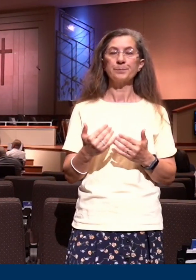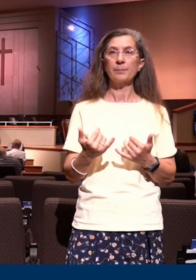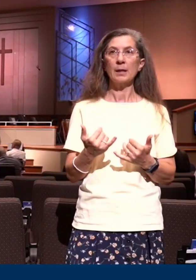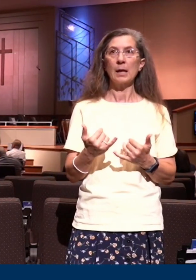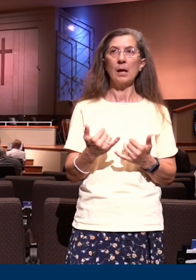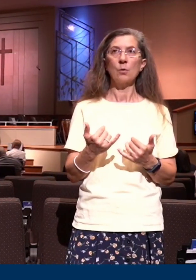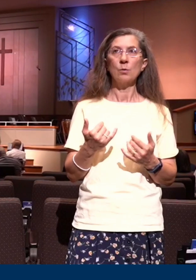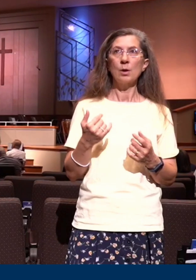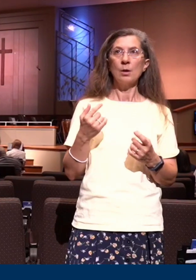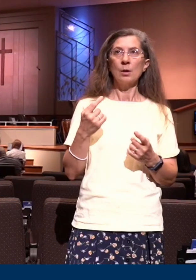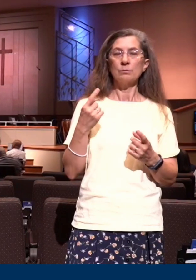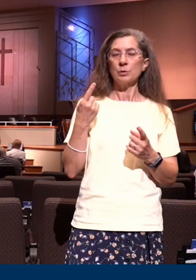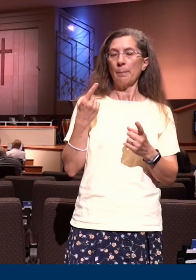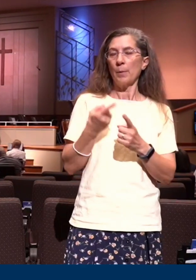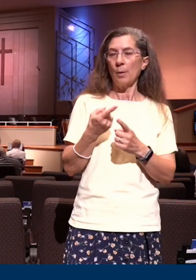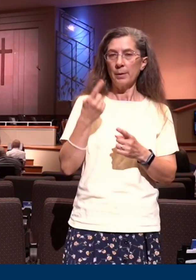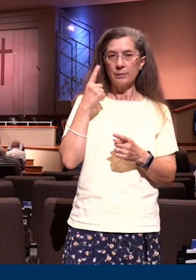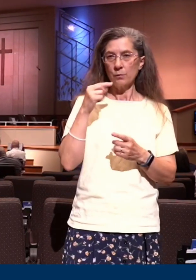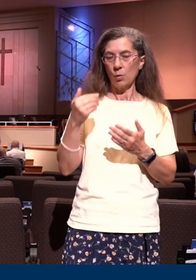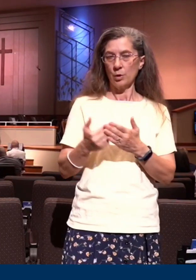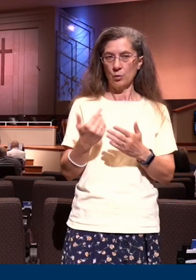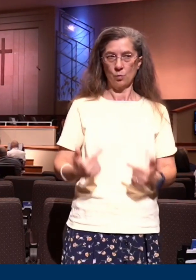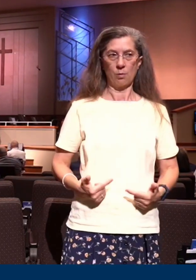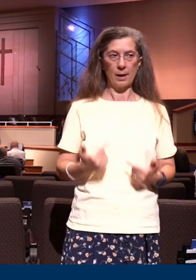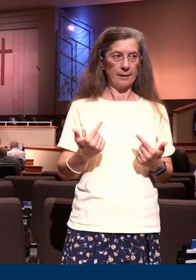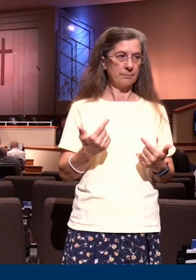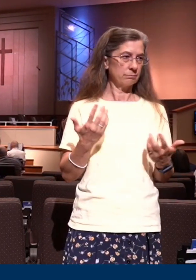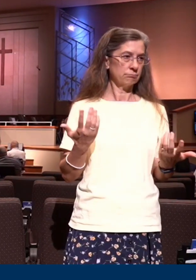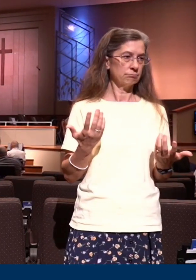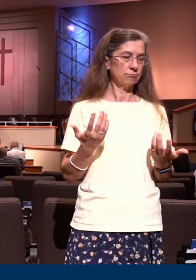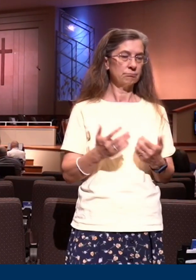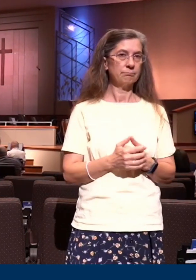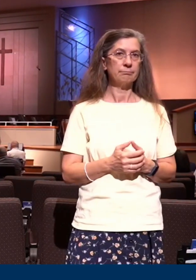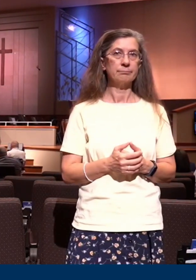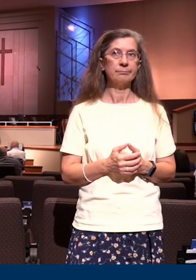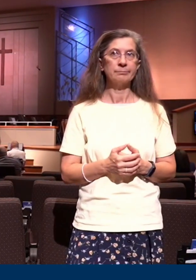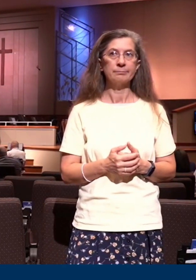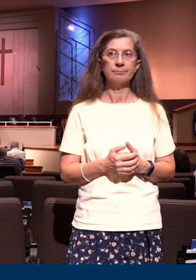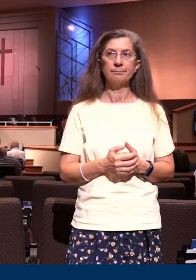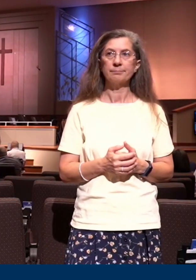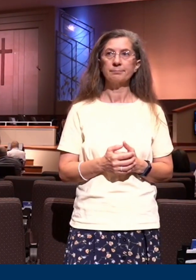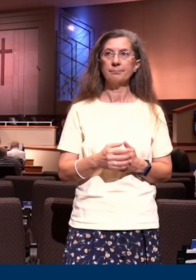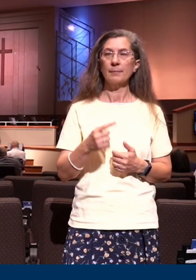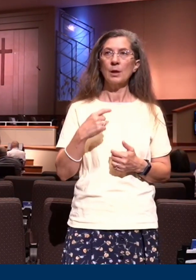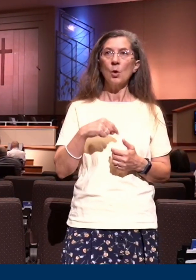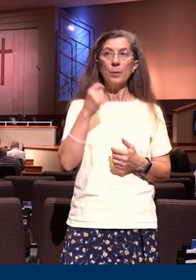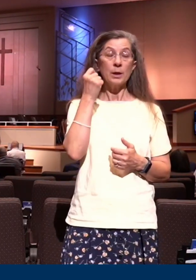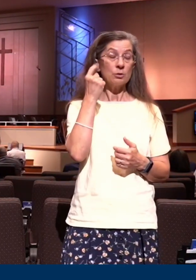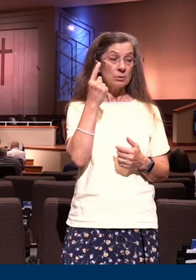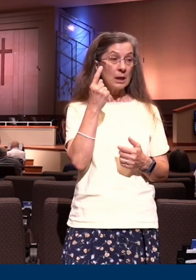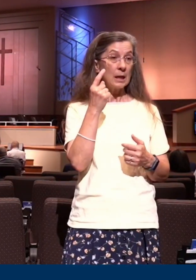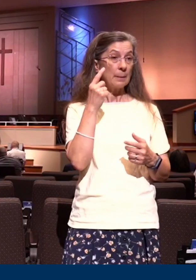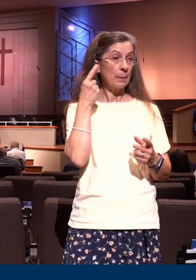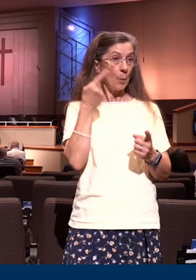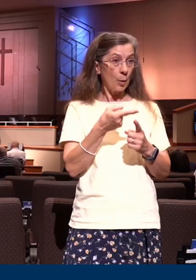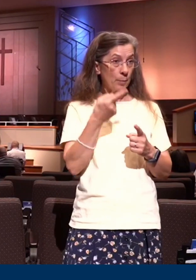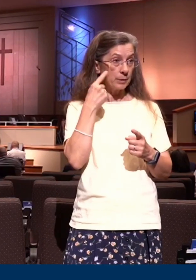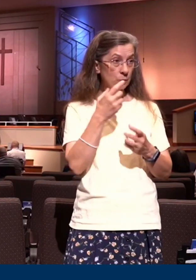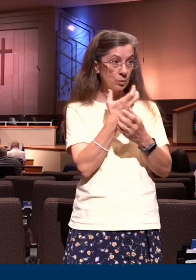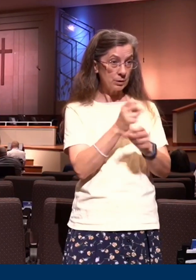life. The purpose of this new life. Now, we understand the purpose of salvation. We understand the